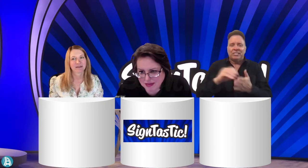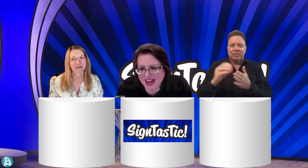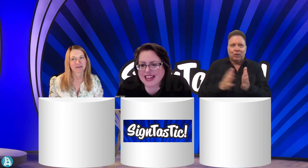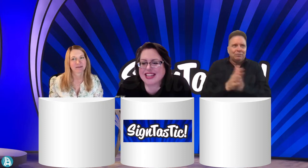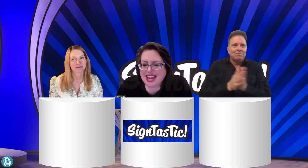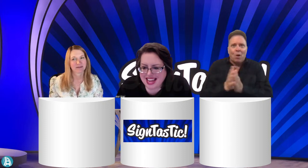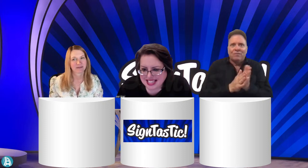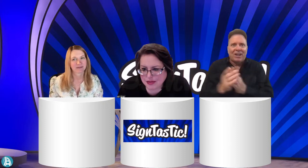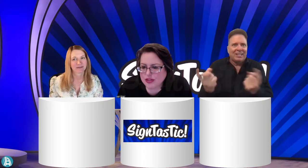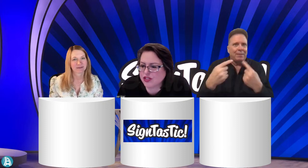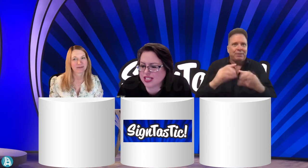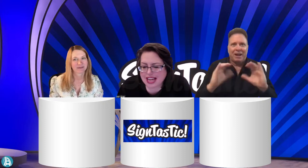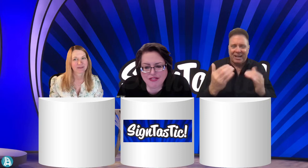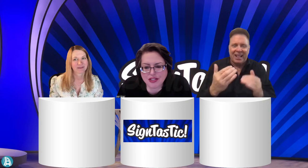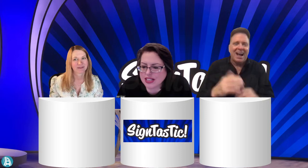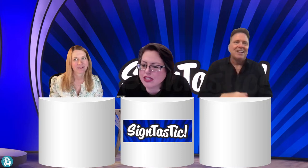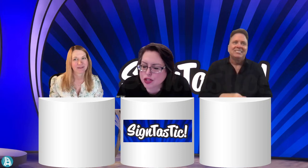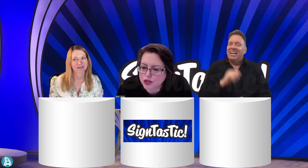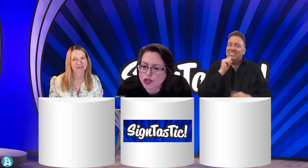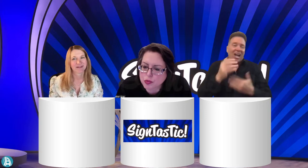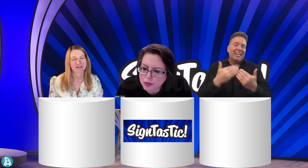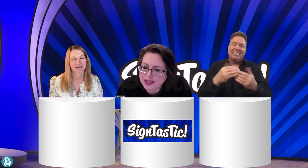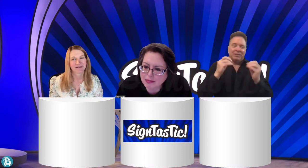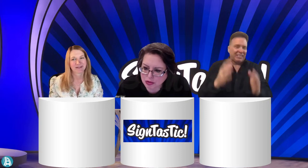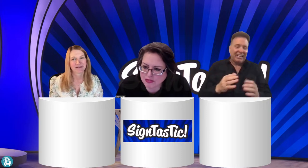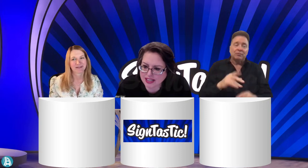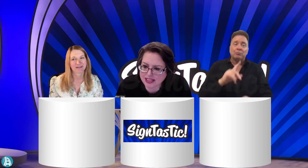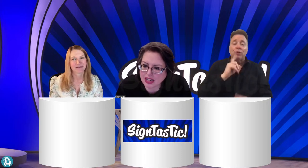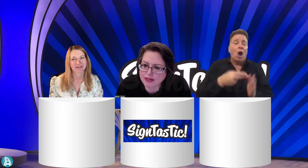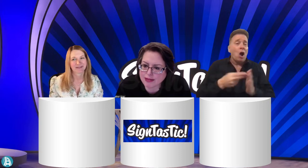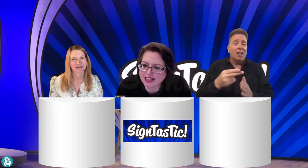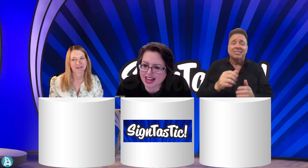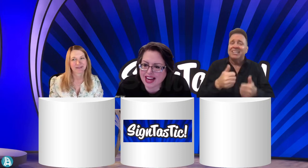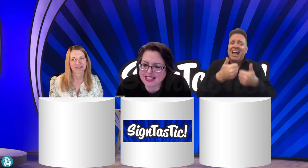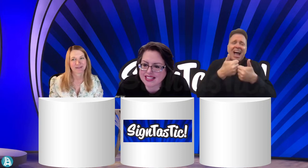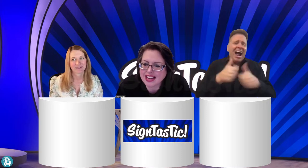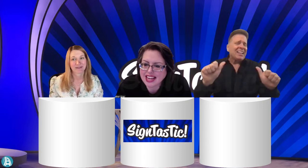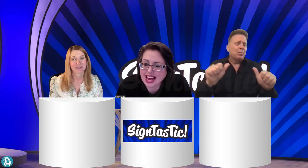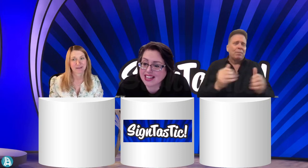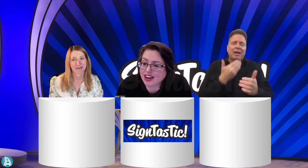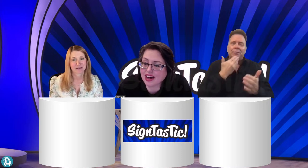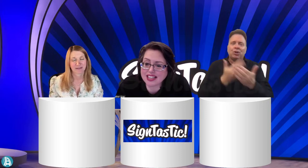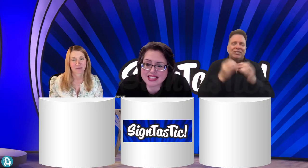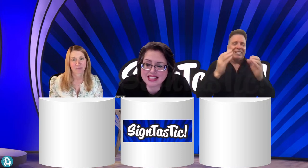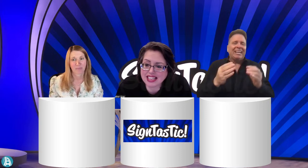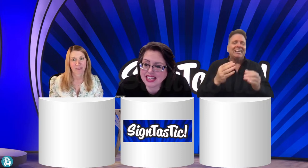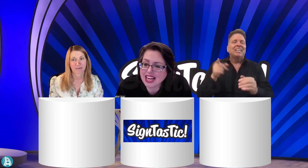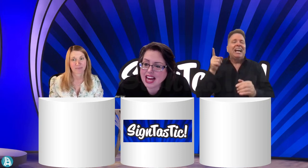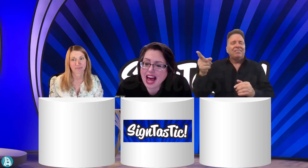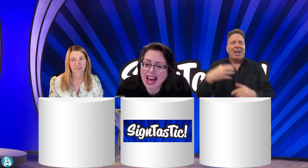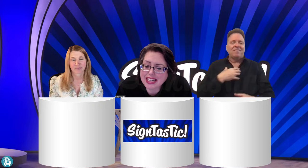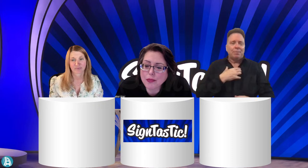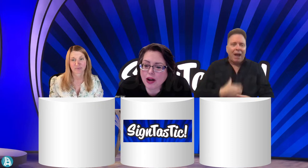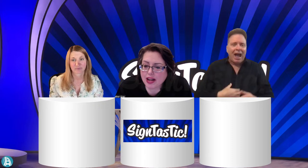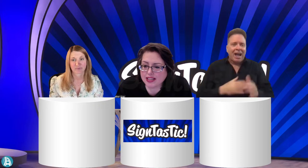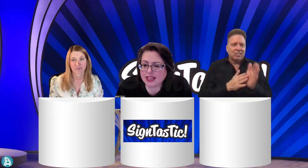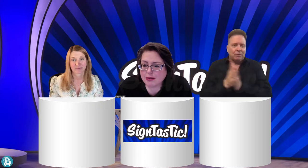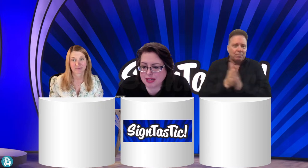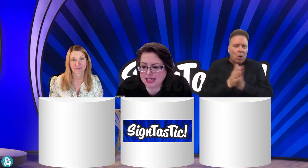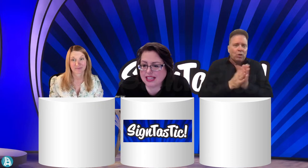that. And it was just, I feel like the students were really motivated to come to my class. And honestly, anyone can be